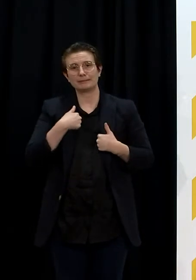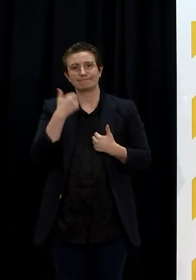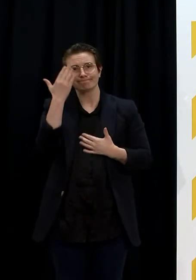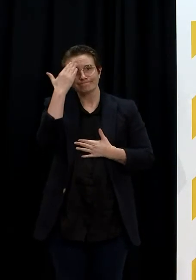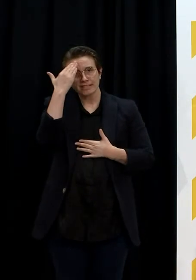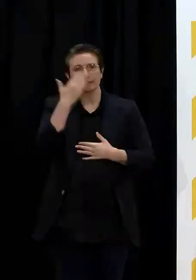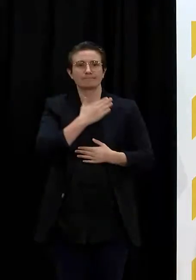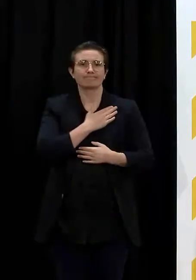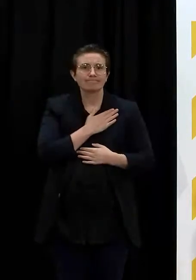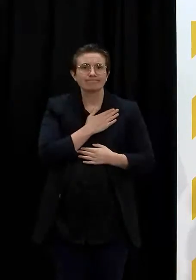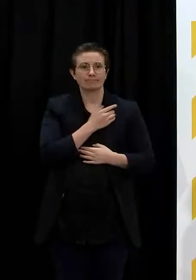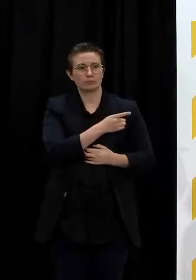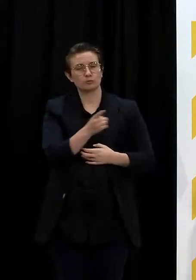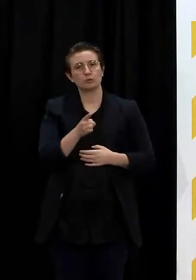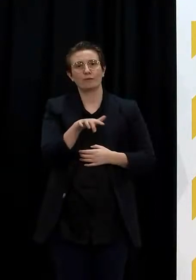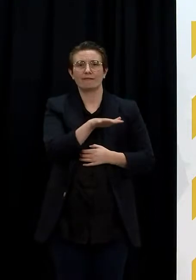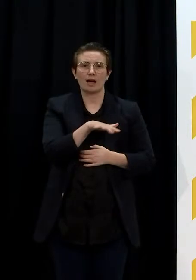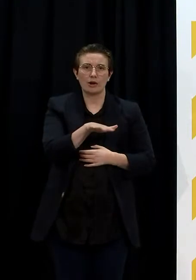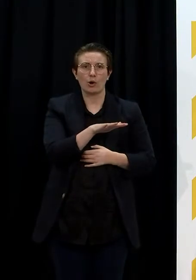be a stressful time for them.